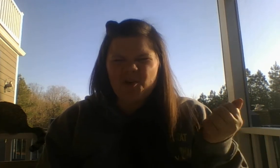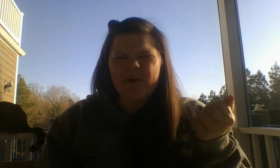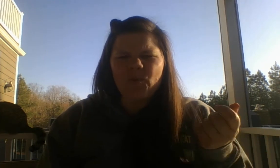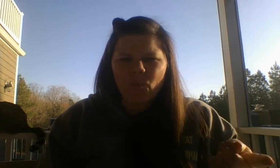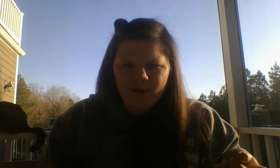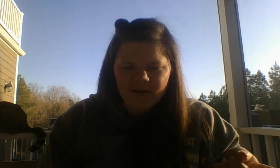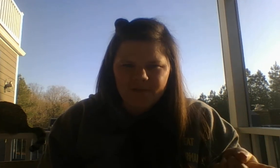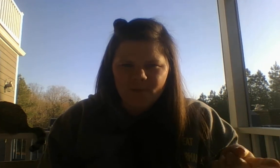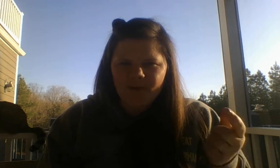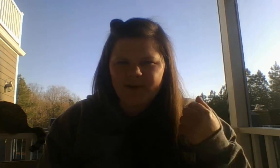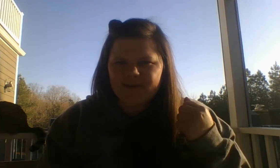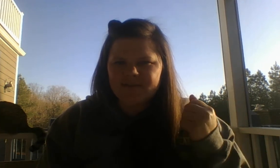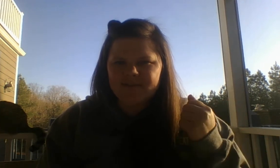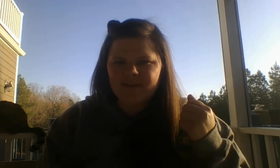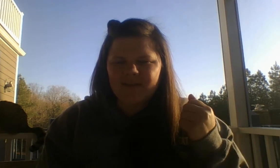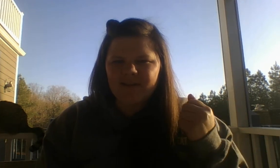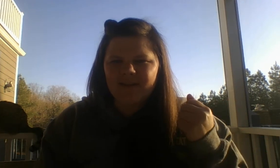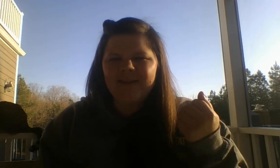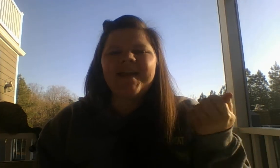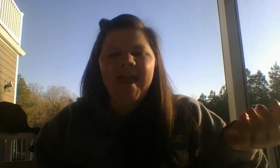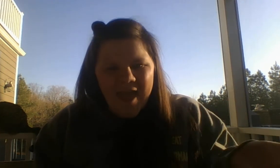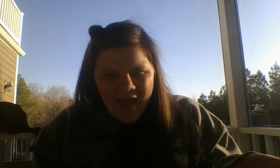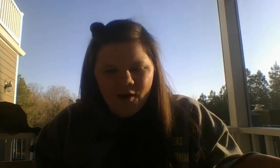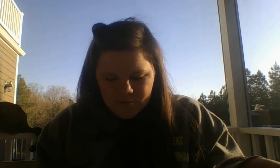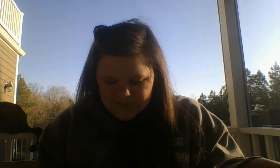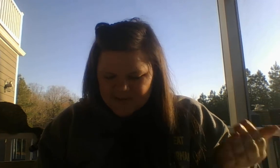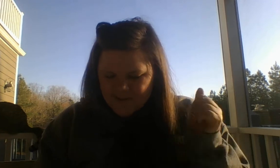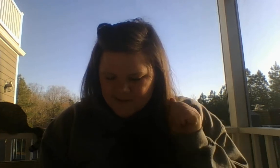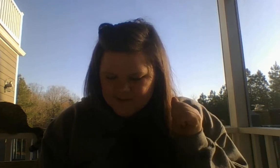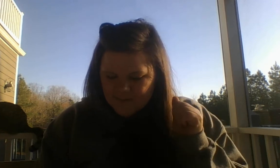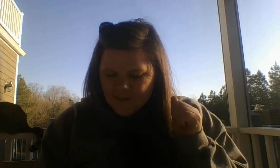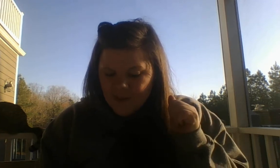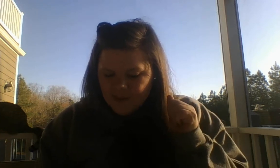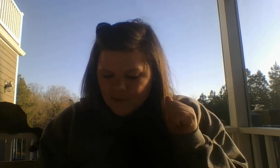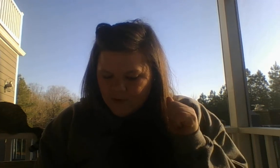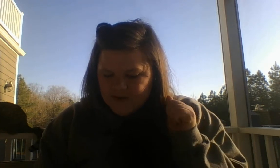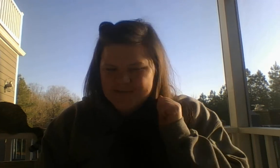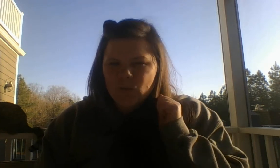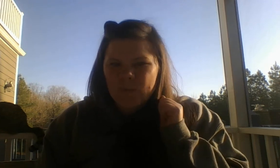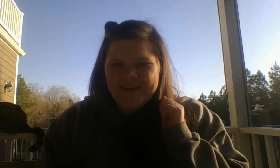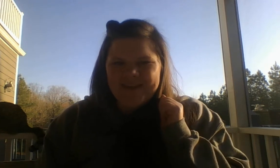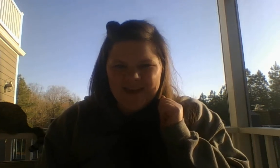away work. The word is out. Awesome. The word is weekend.